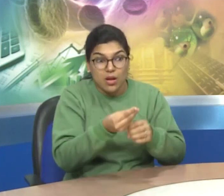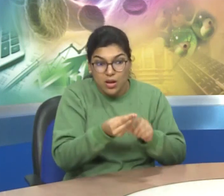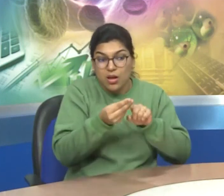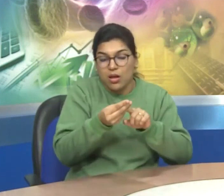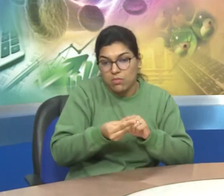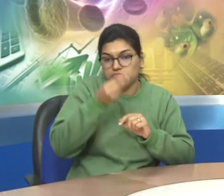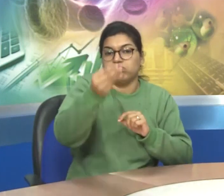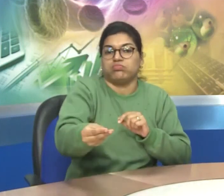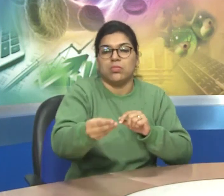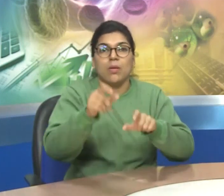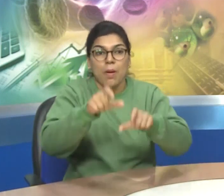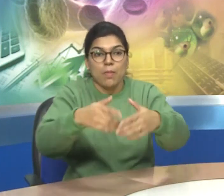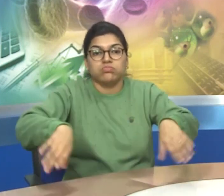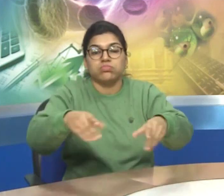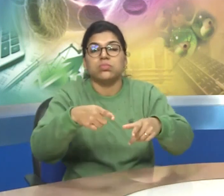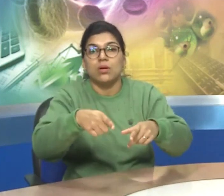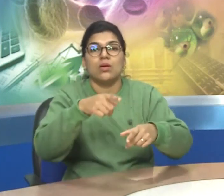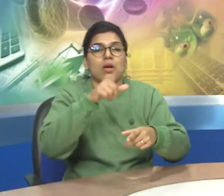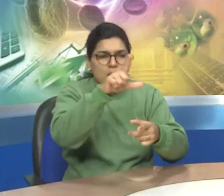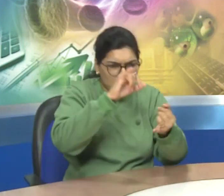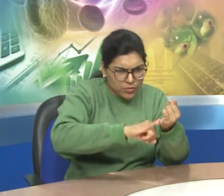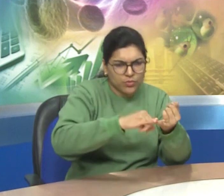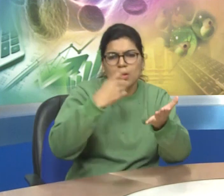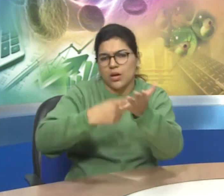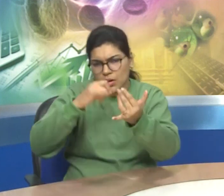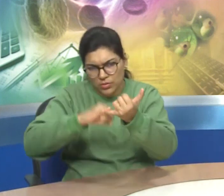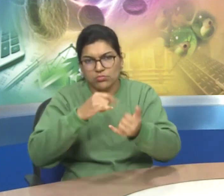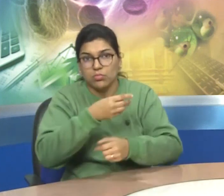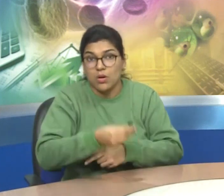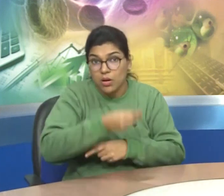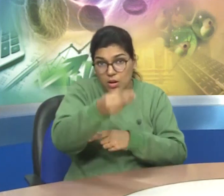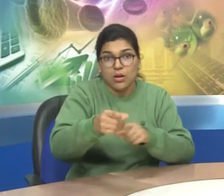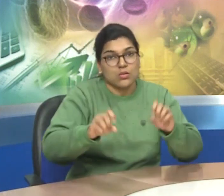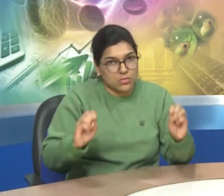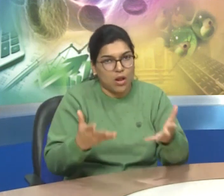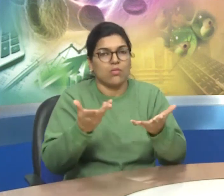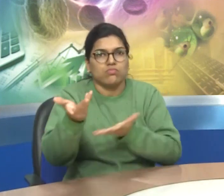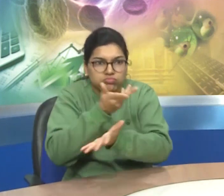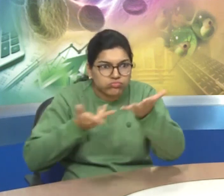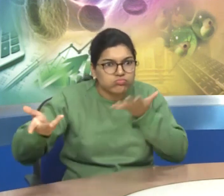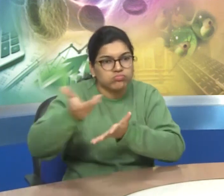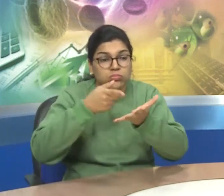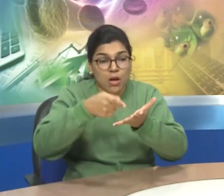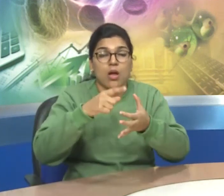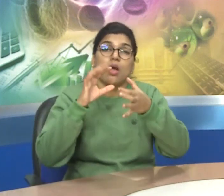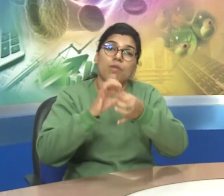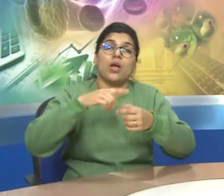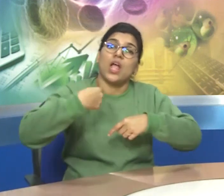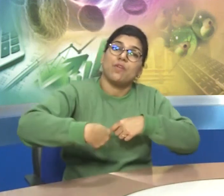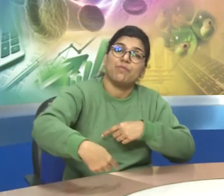supplementary questions regarding any matter connected with the affairs of the central government